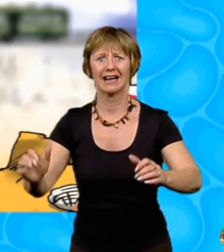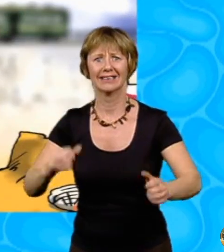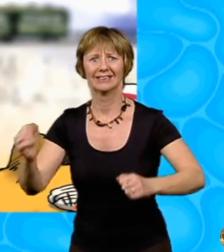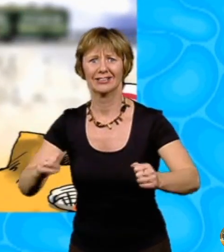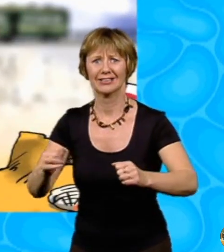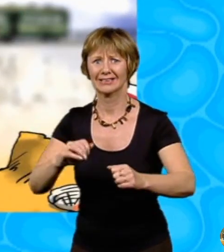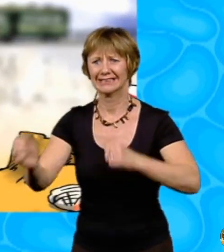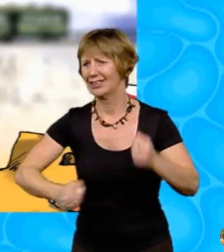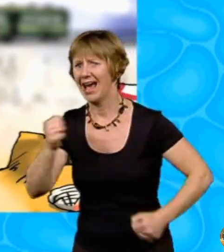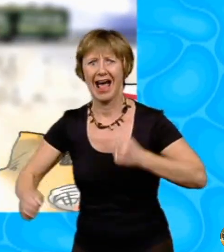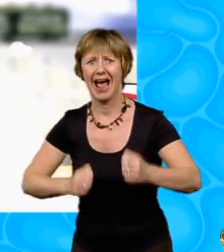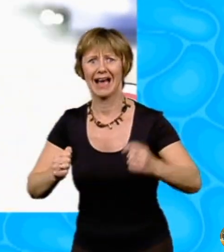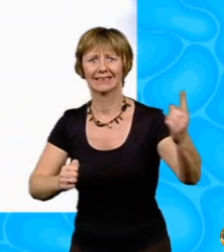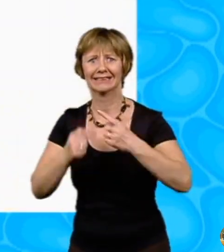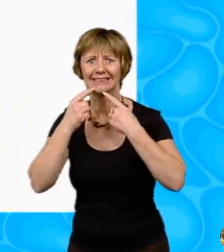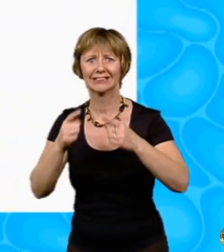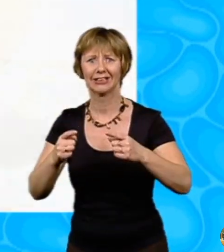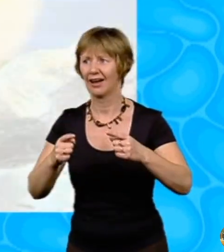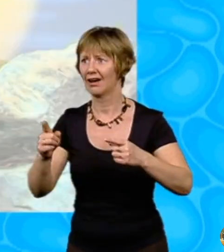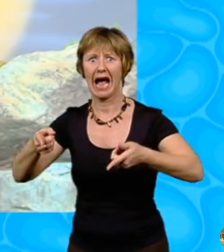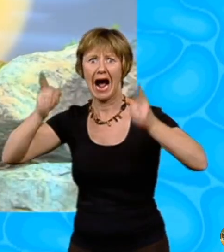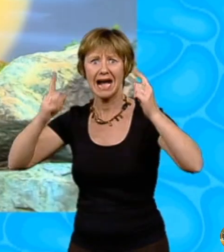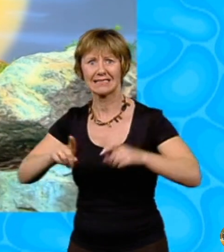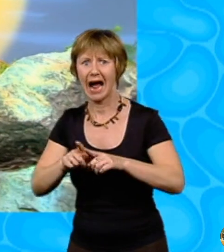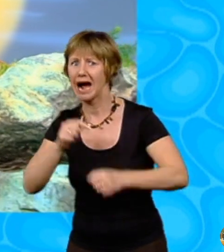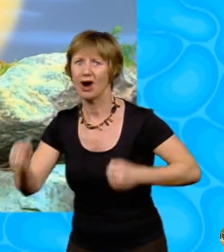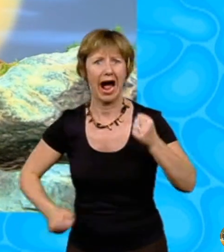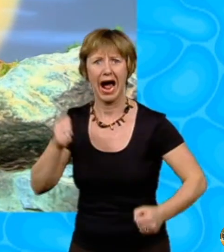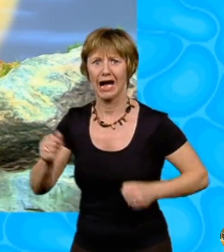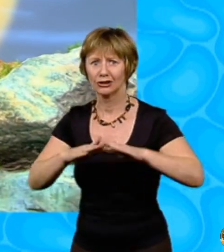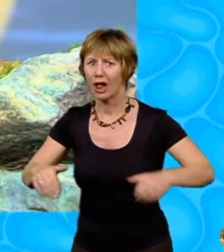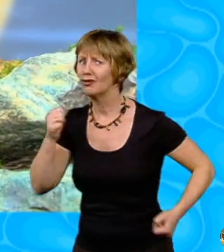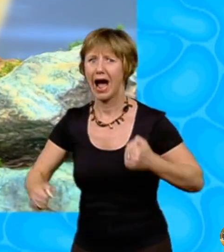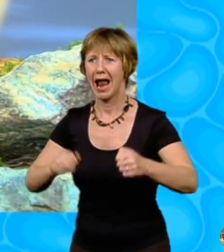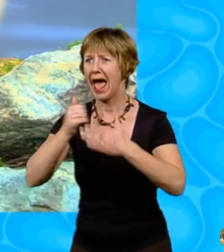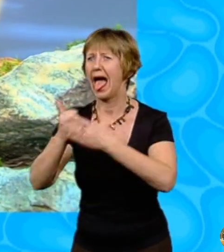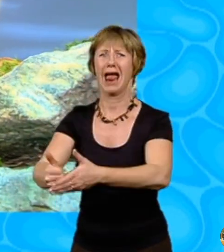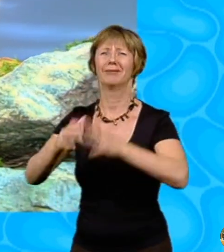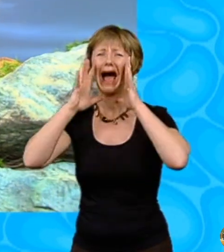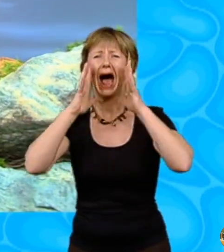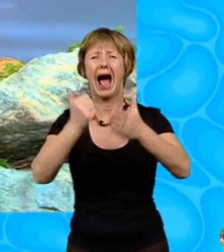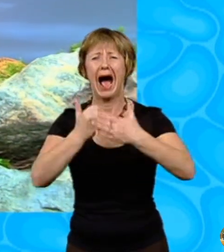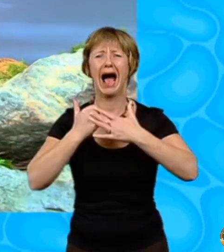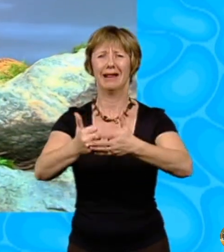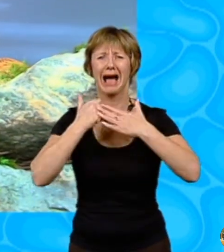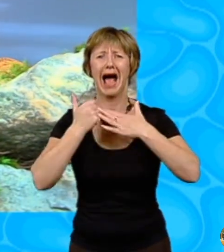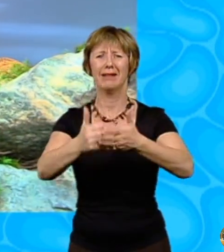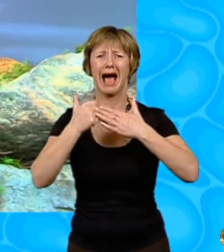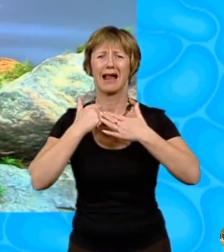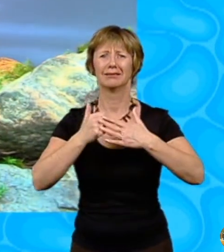me. Mrs Spratt and all the others poured out of the coach and sprinted behind her. Help! Someone help! I yelled.